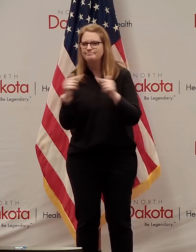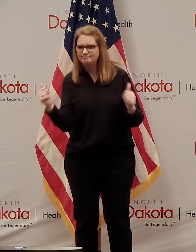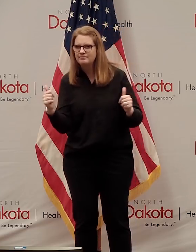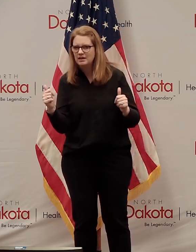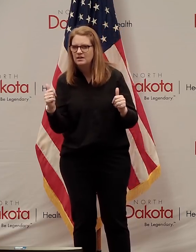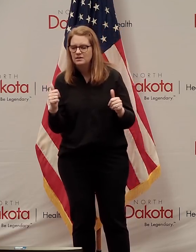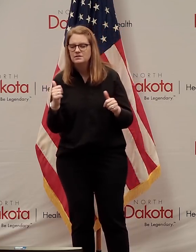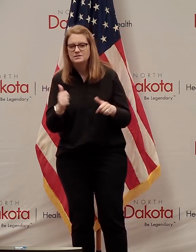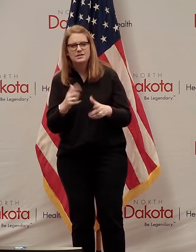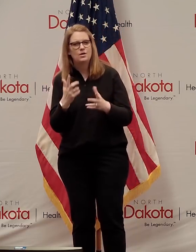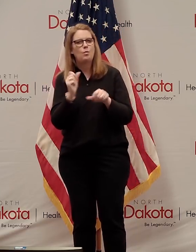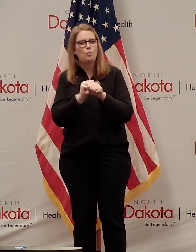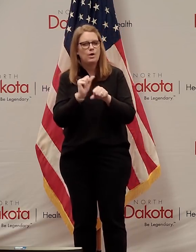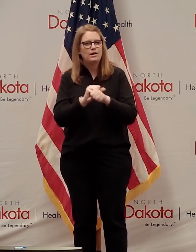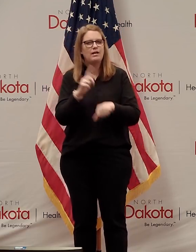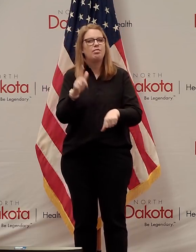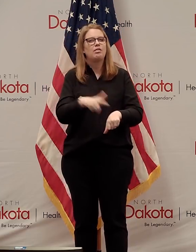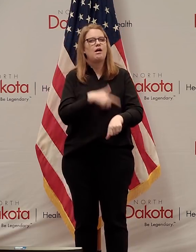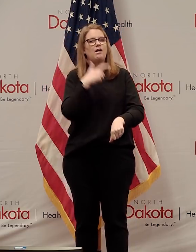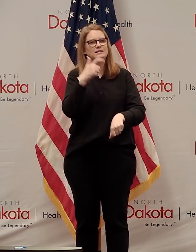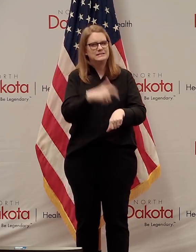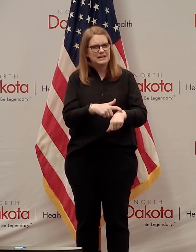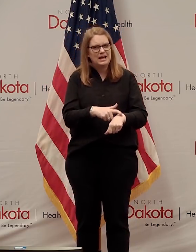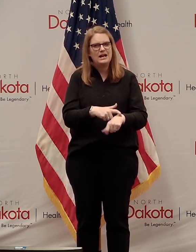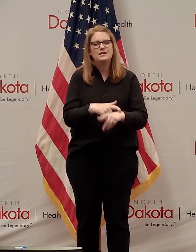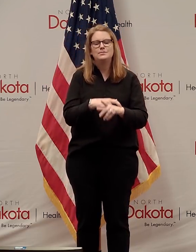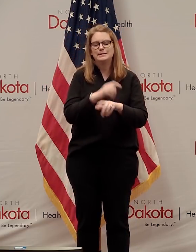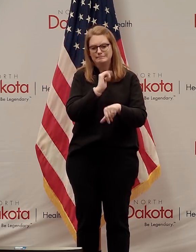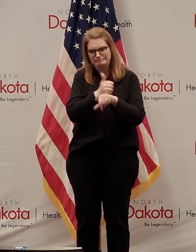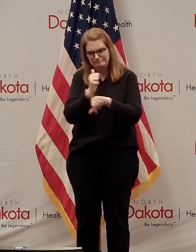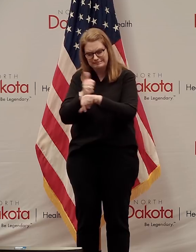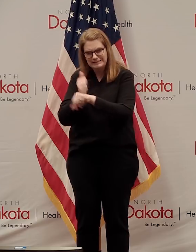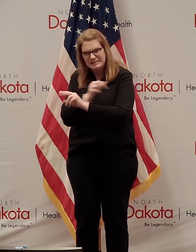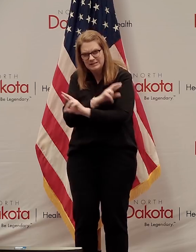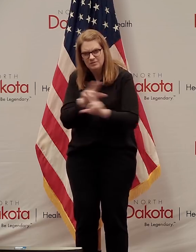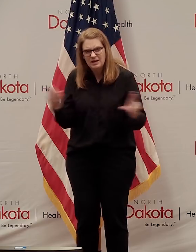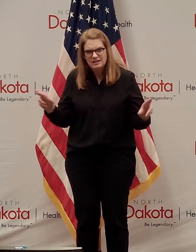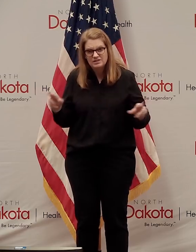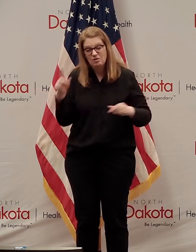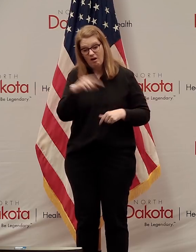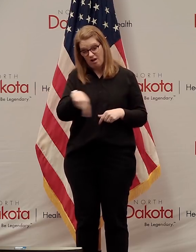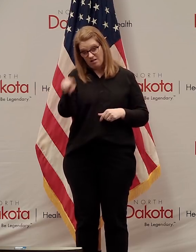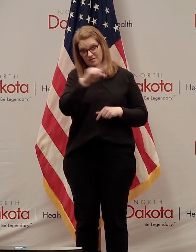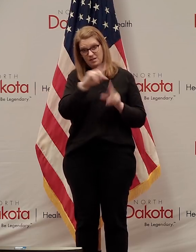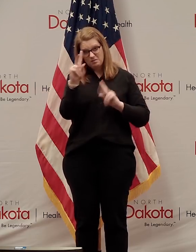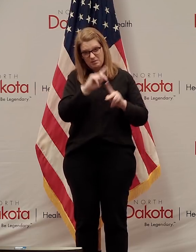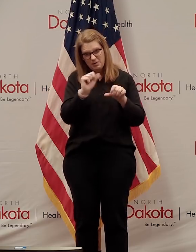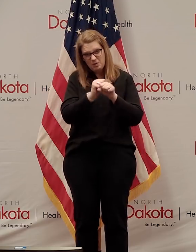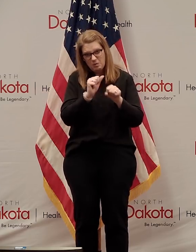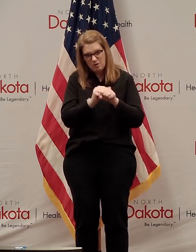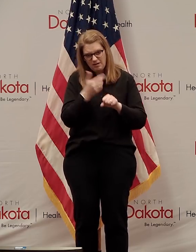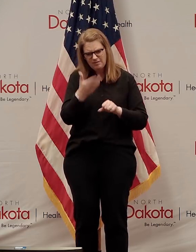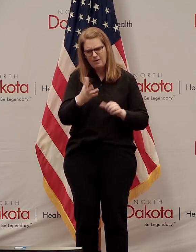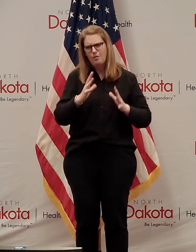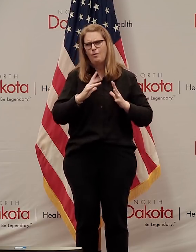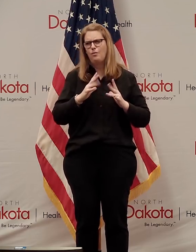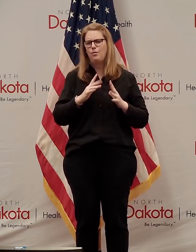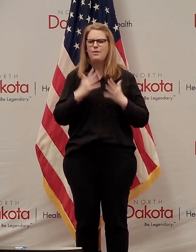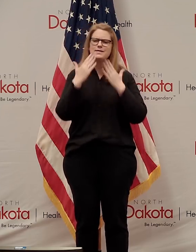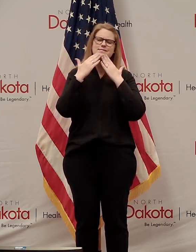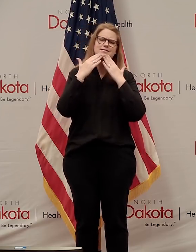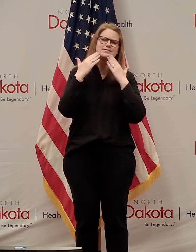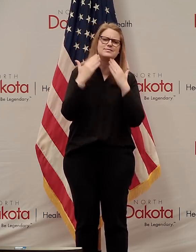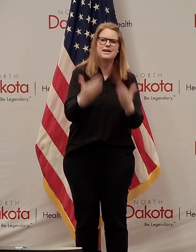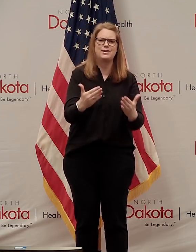working lots of long hours. So thanks to all the existing team members and new ones that have joined that effort because we're moving that,